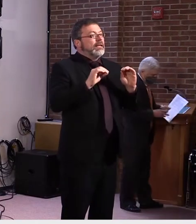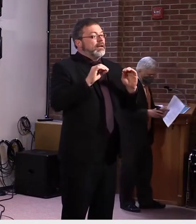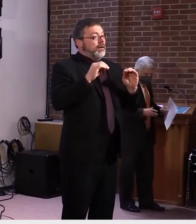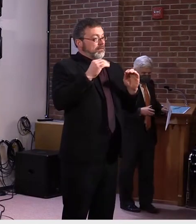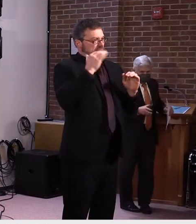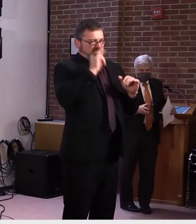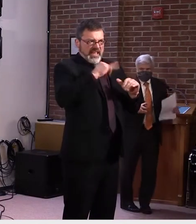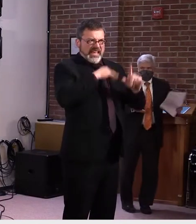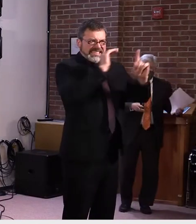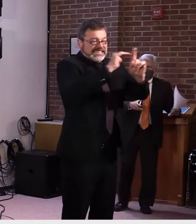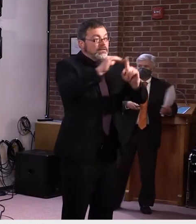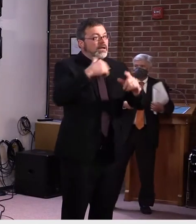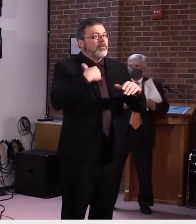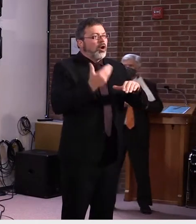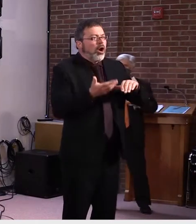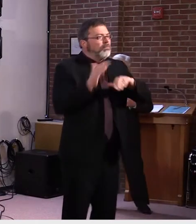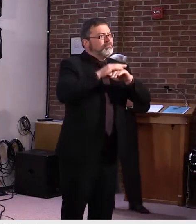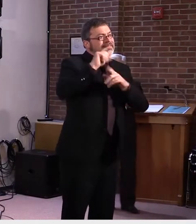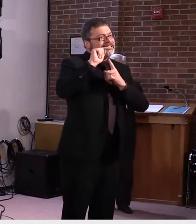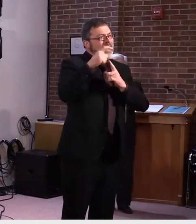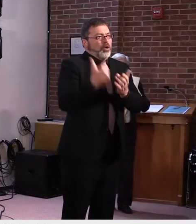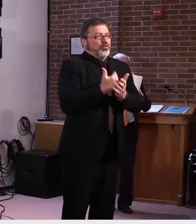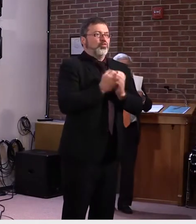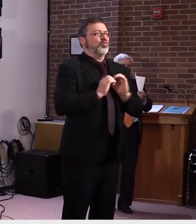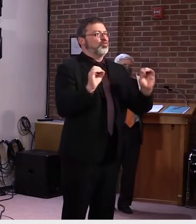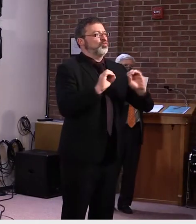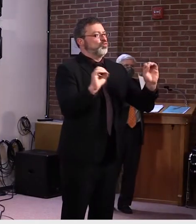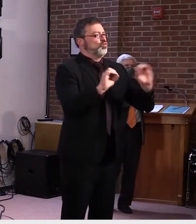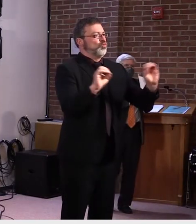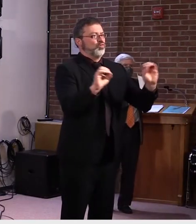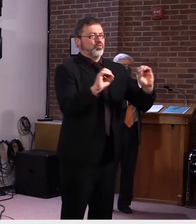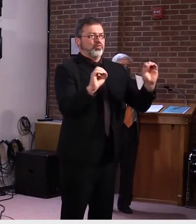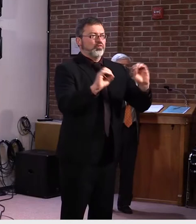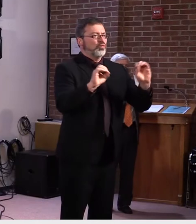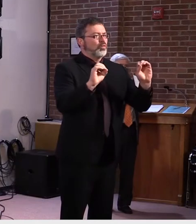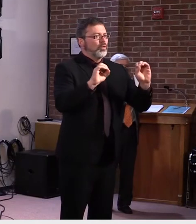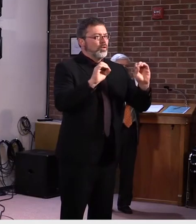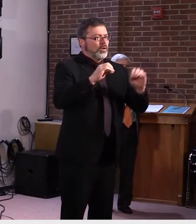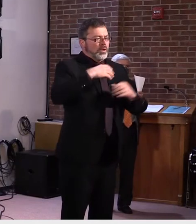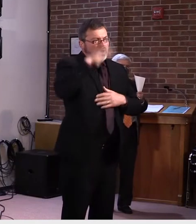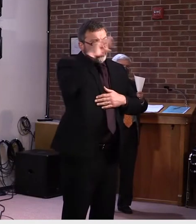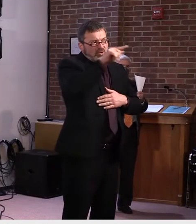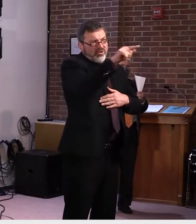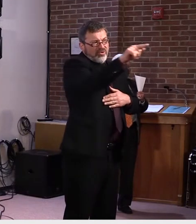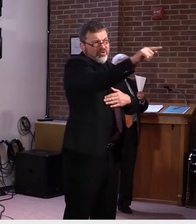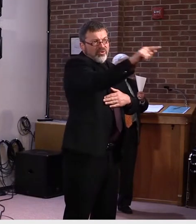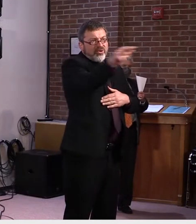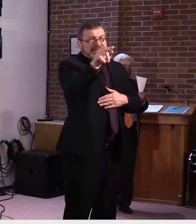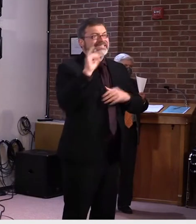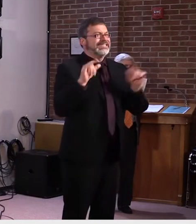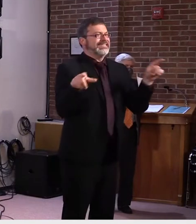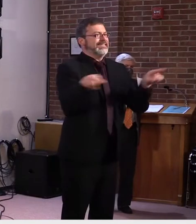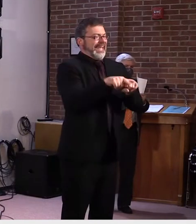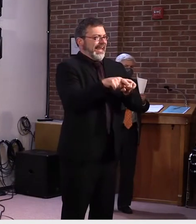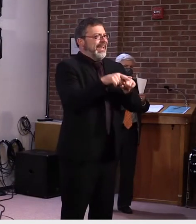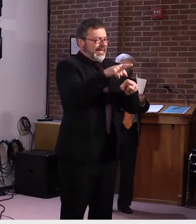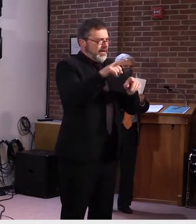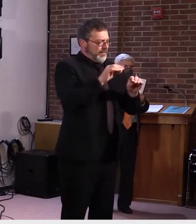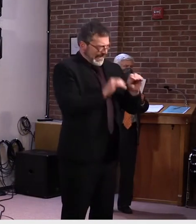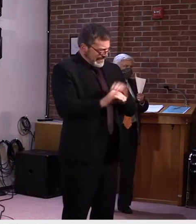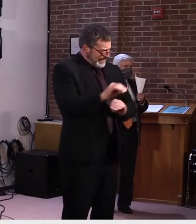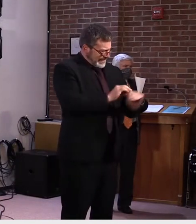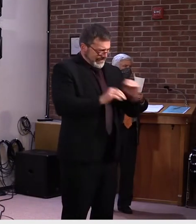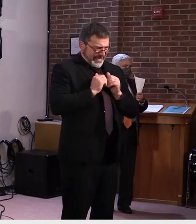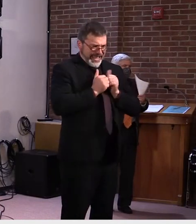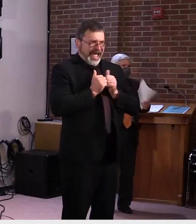simply, just like families are doing, we're setting priorities, trying to do things smarter and better while making some difficult decisions.